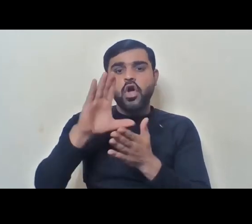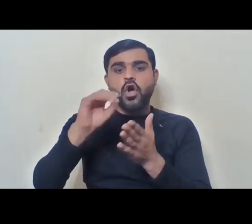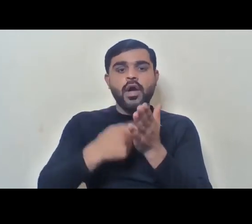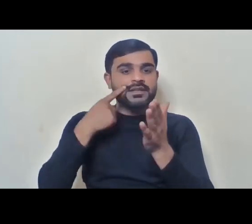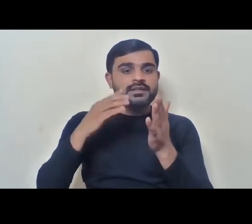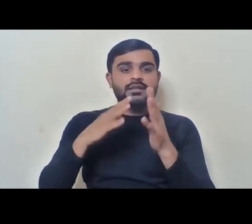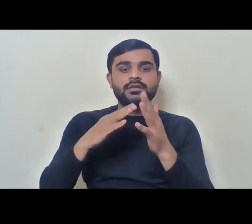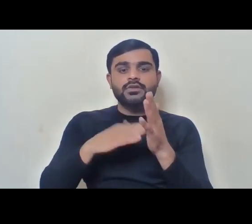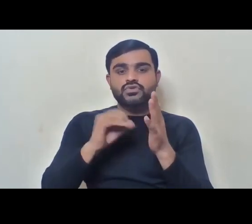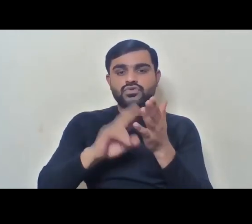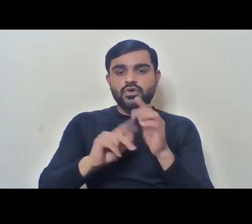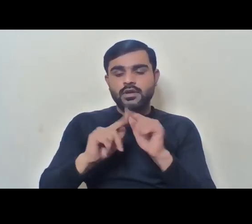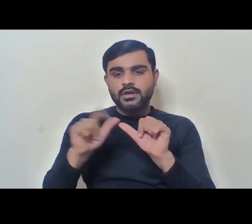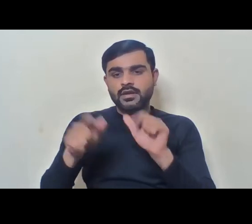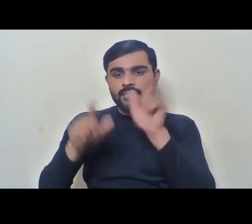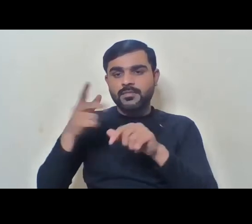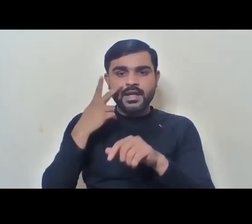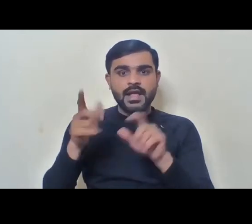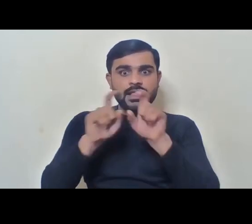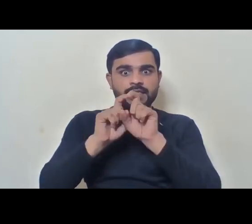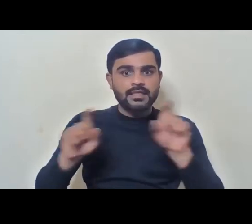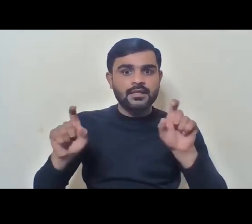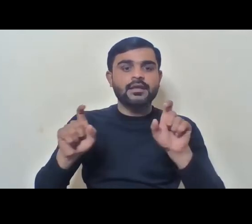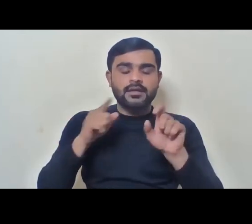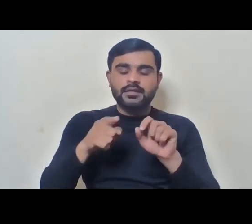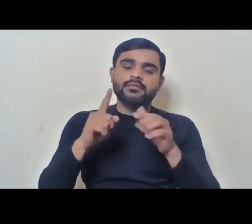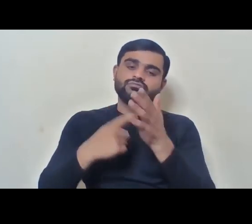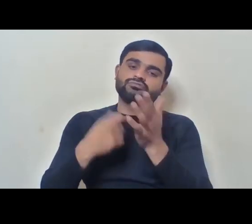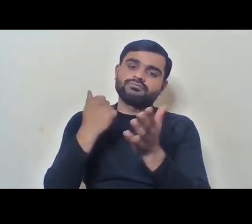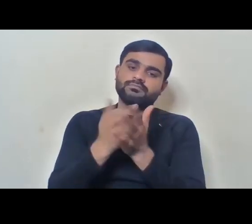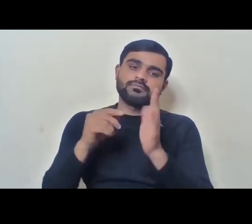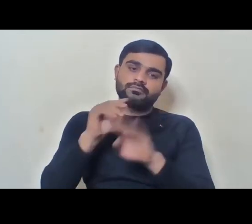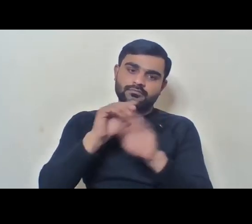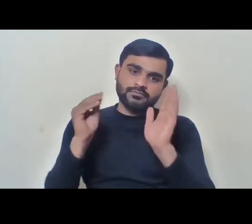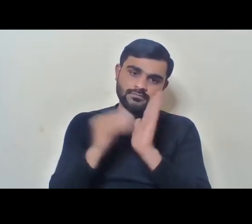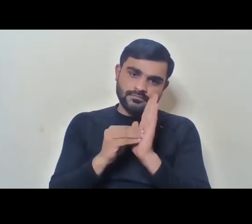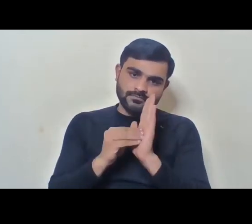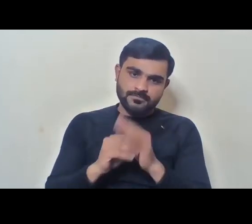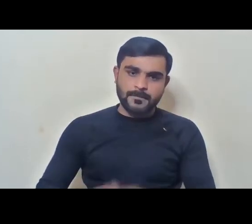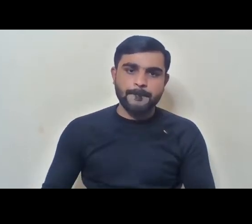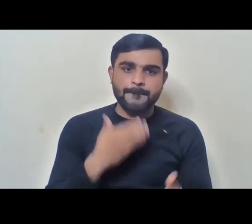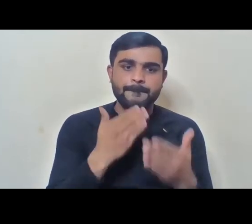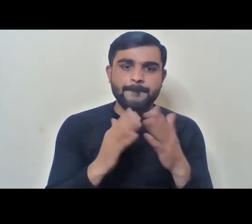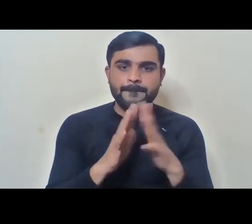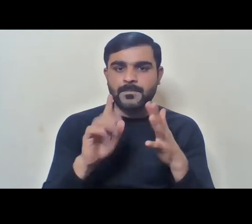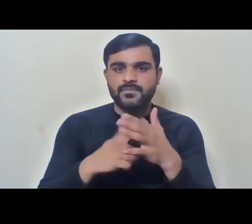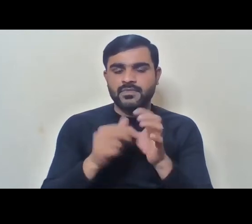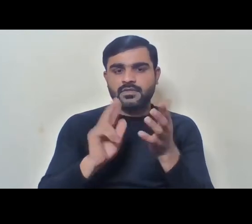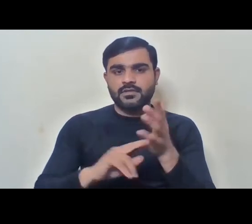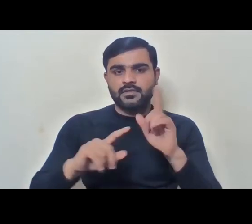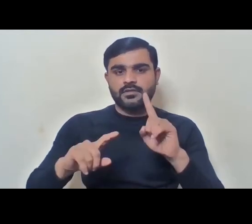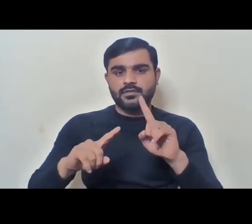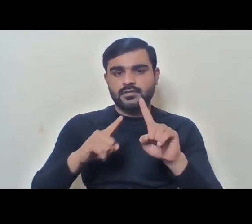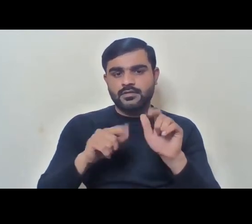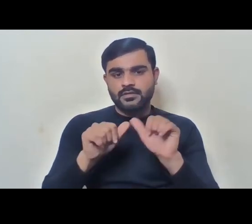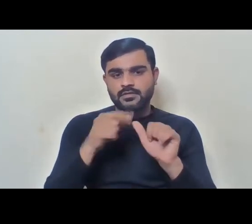Because we feel that a lot of our people need some clarity on horizontal reservation. Thank you, Jaina. Thank you. Now, I just want